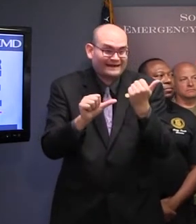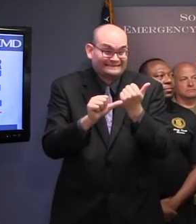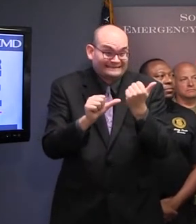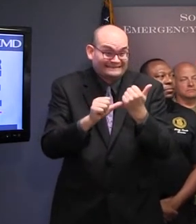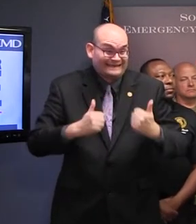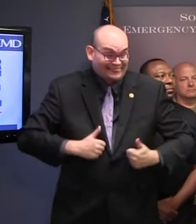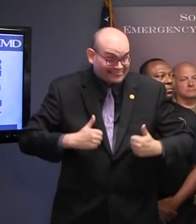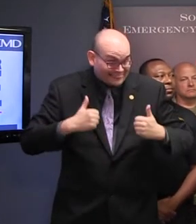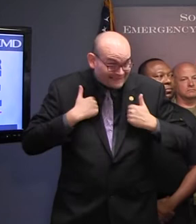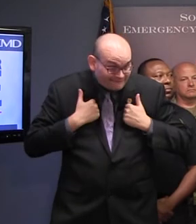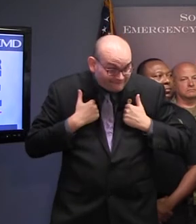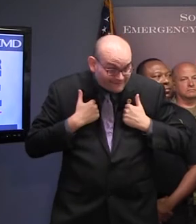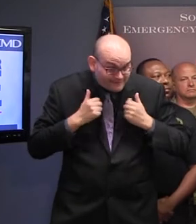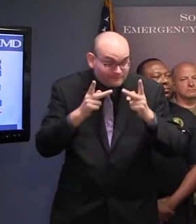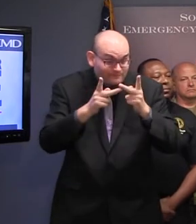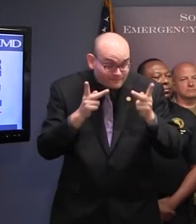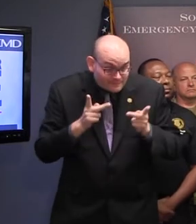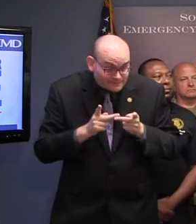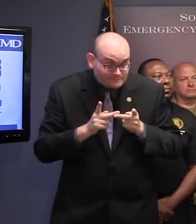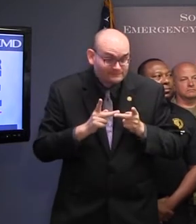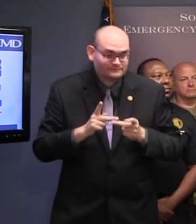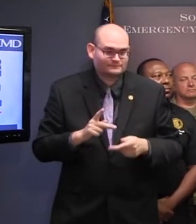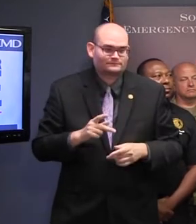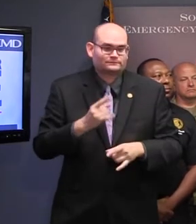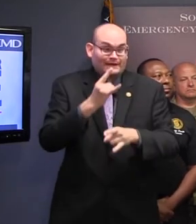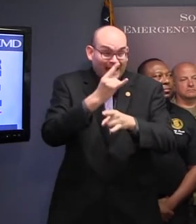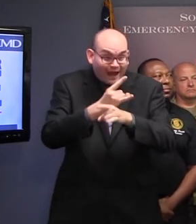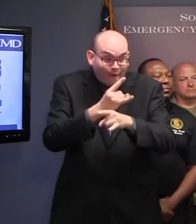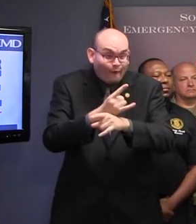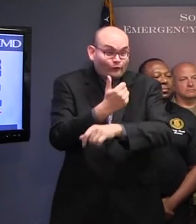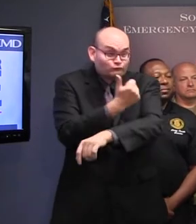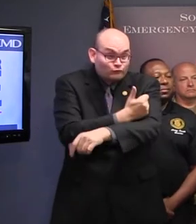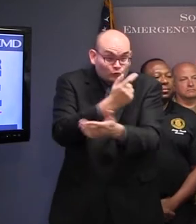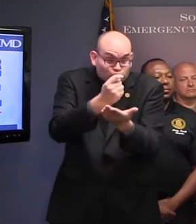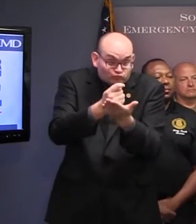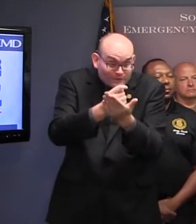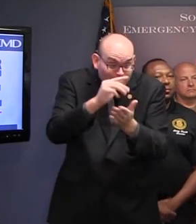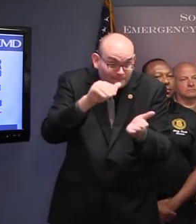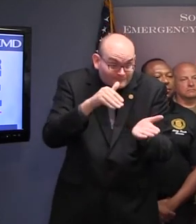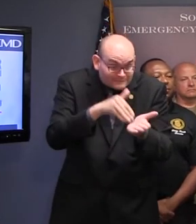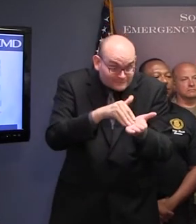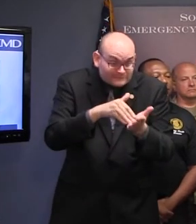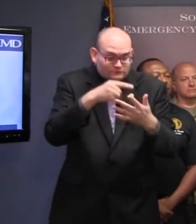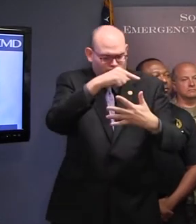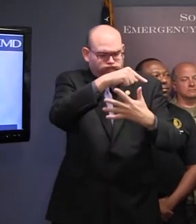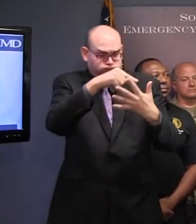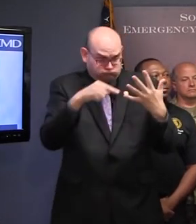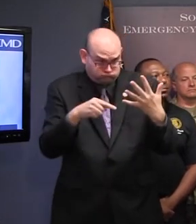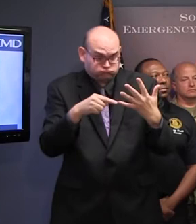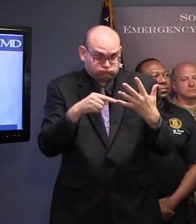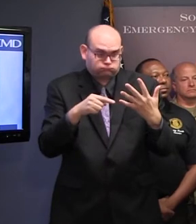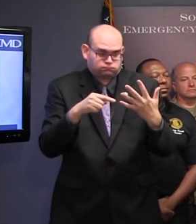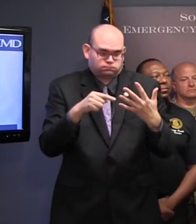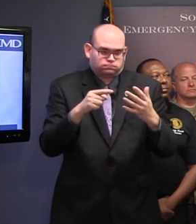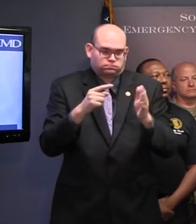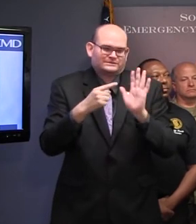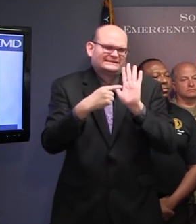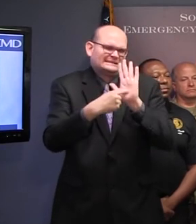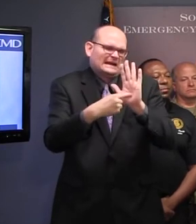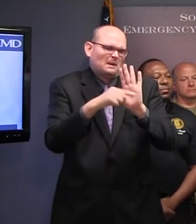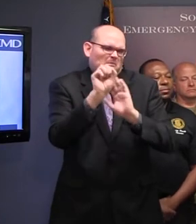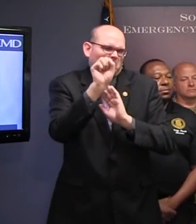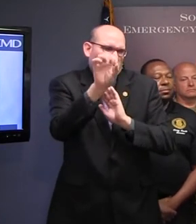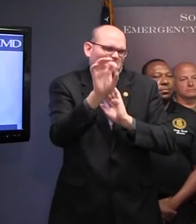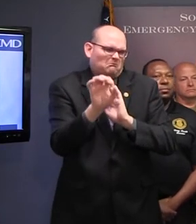substance abuse hospitals, and other similar types which are listed in the executive order. As I mentioned, I